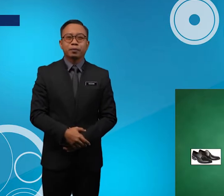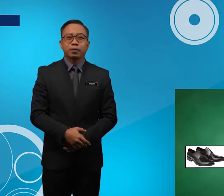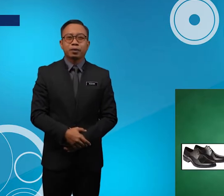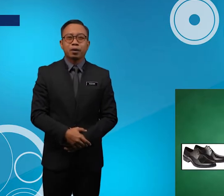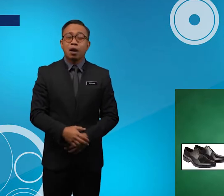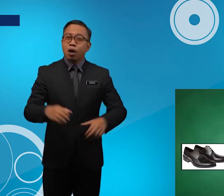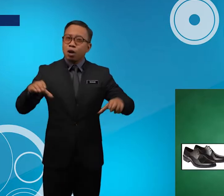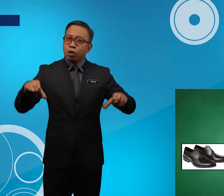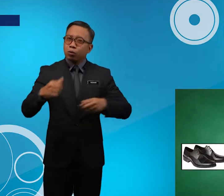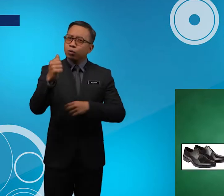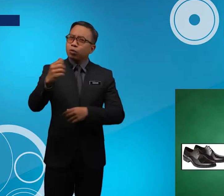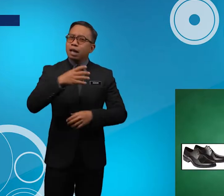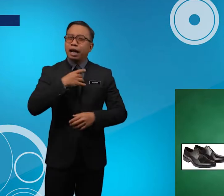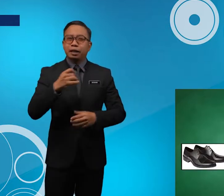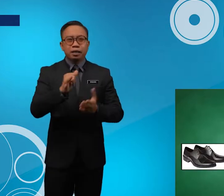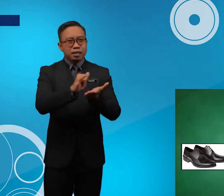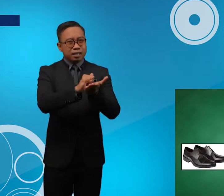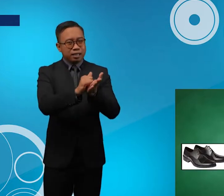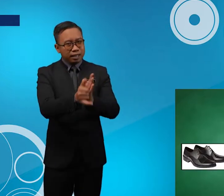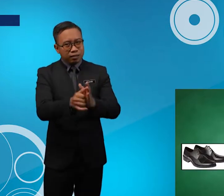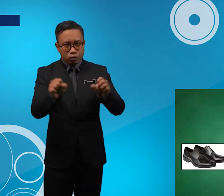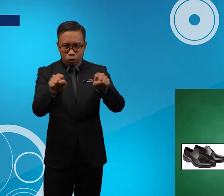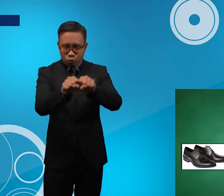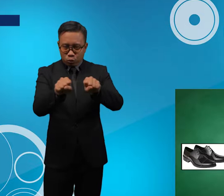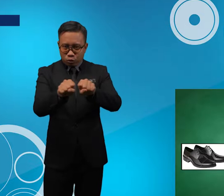Do You Like These Shoes